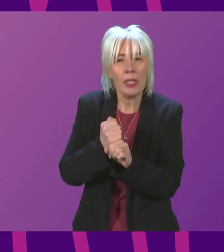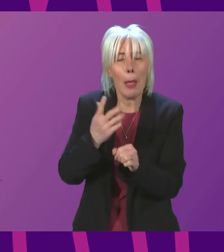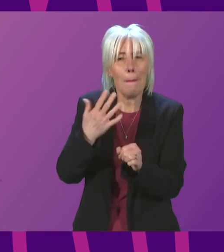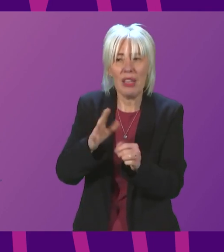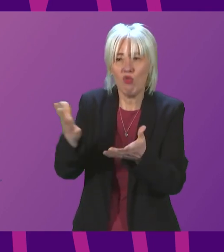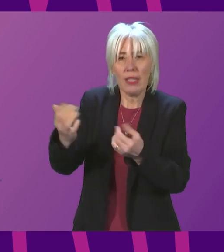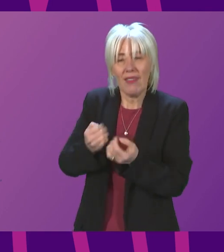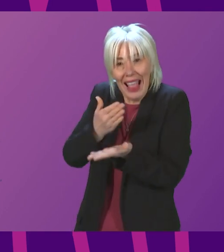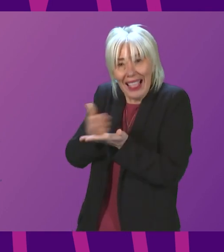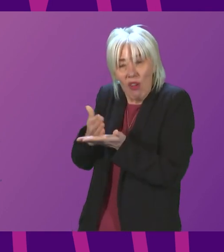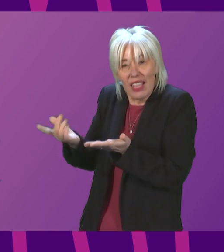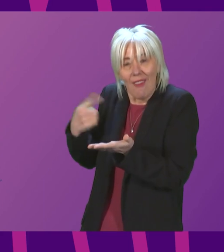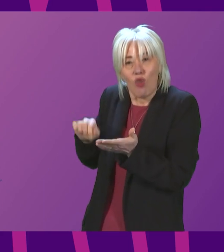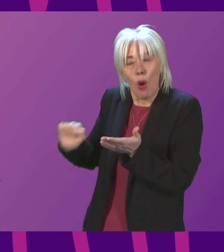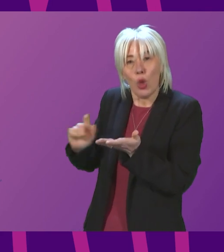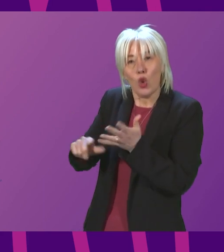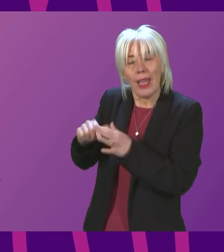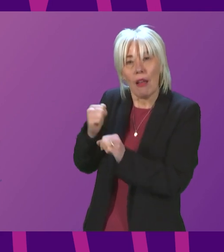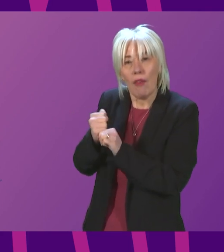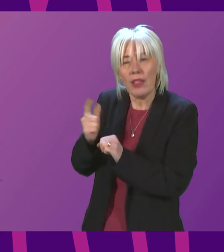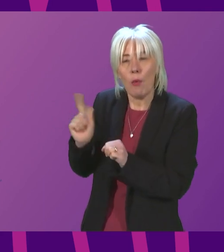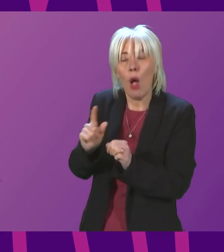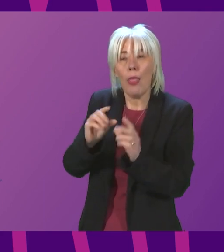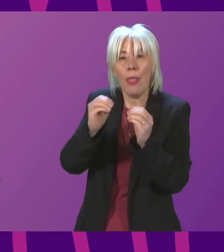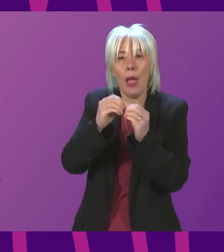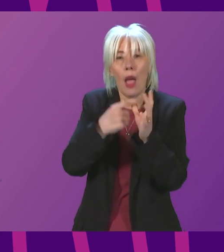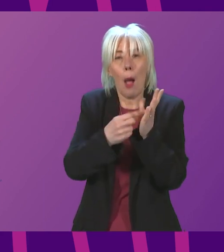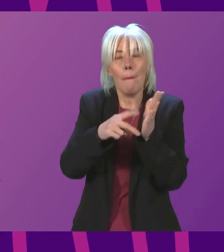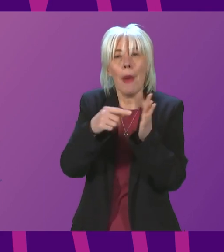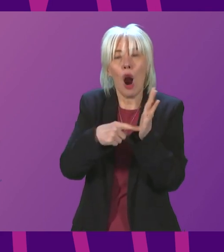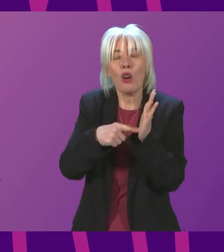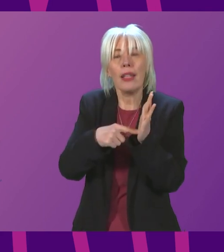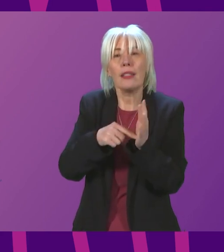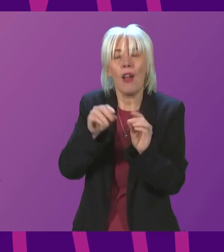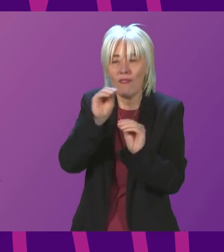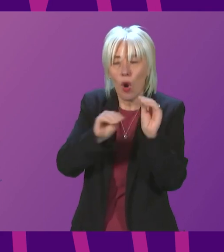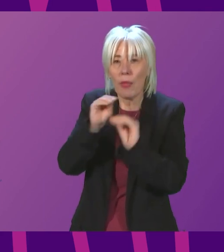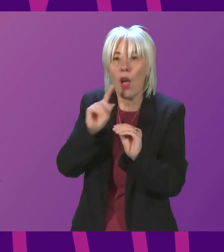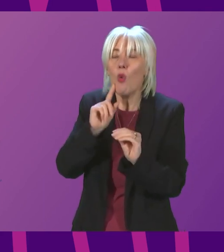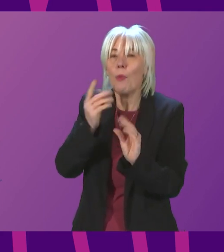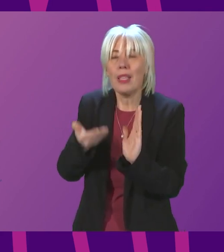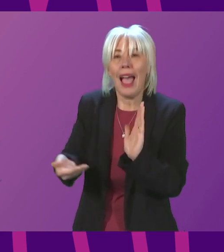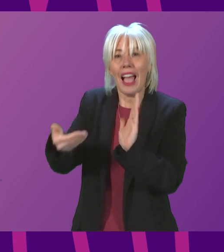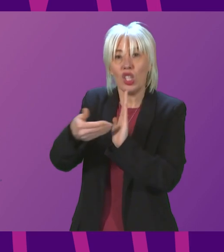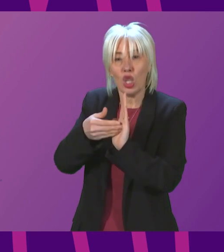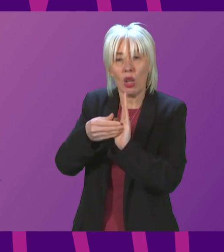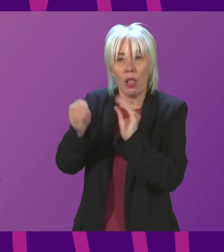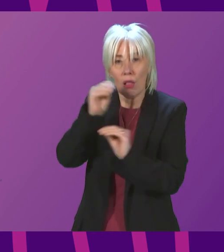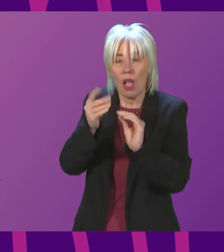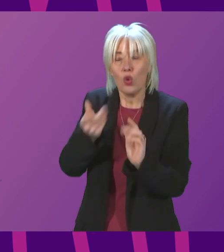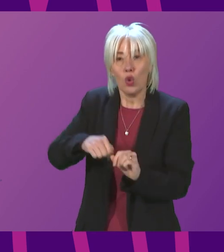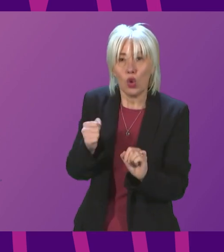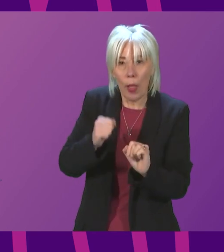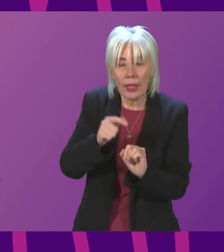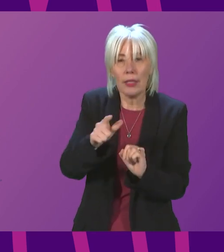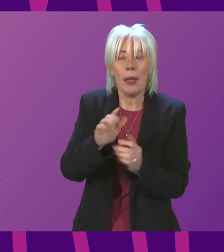that associated Barnet Consequentials will provide additional funds overall to Scotland compared to Scotland Spring Budget Revision to